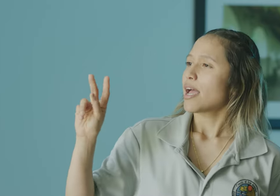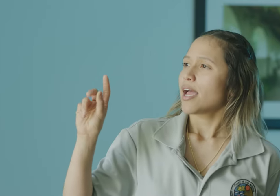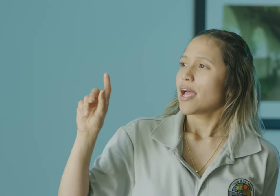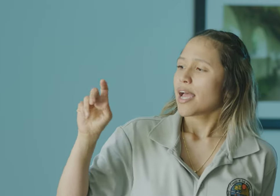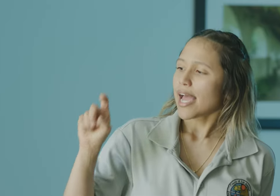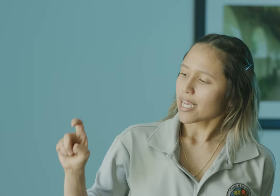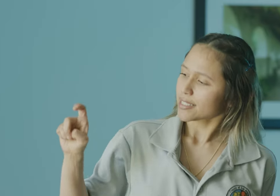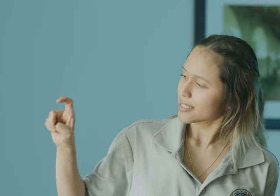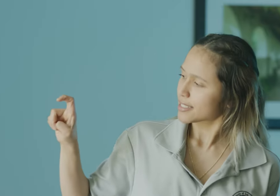X.